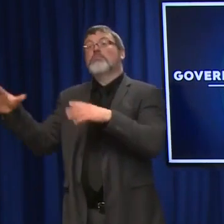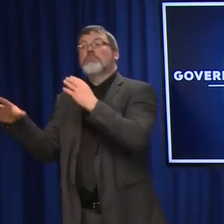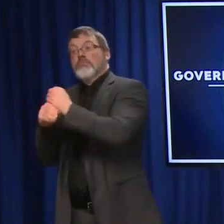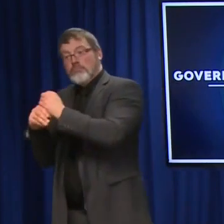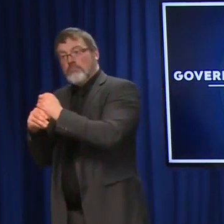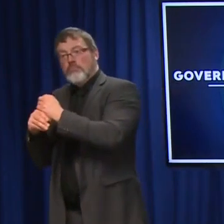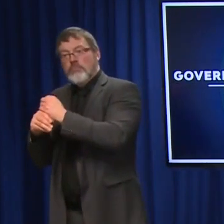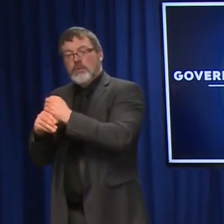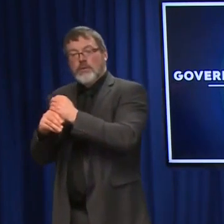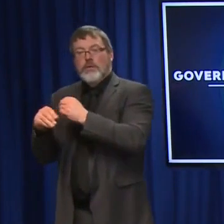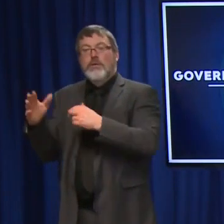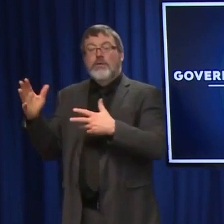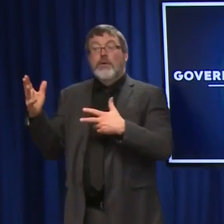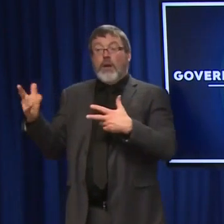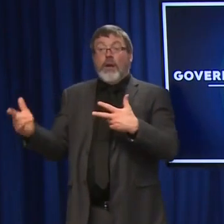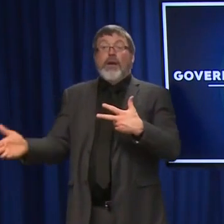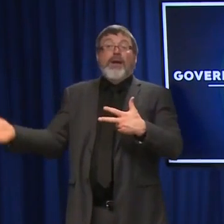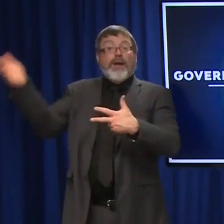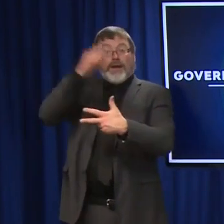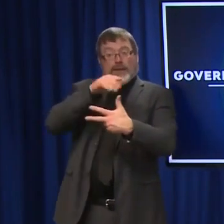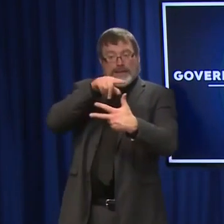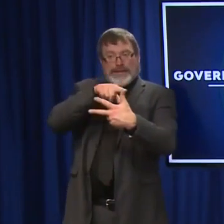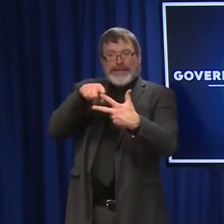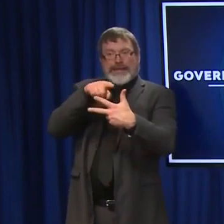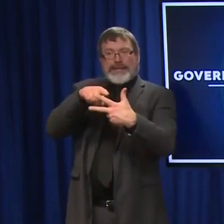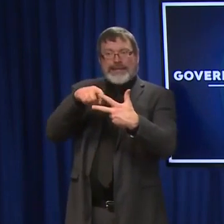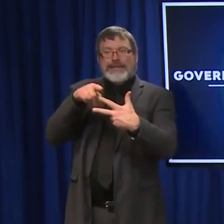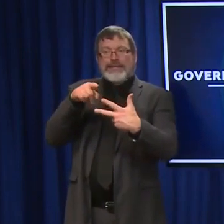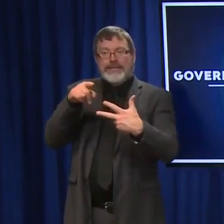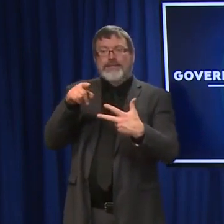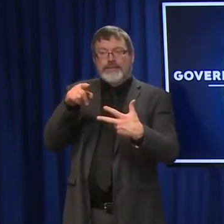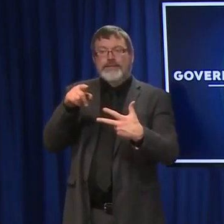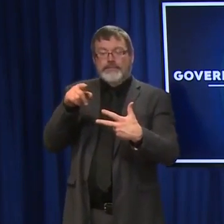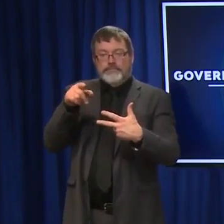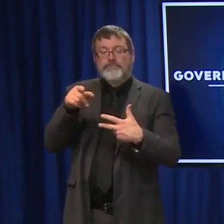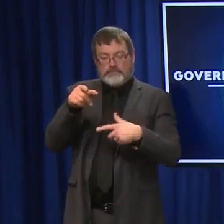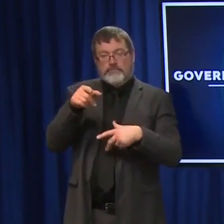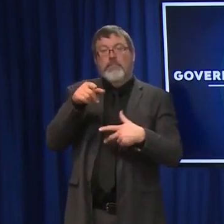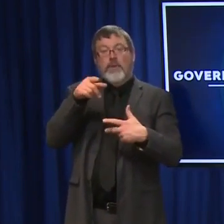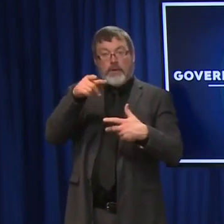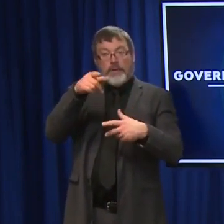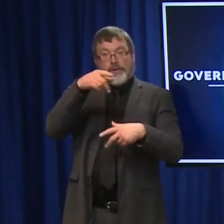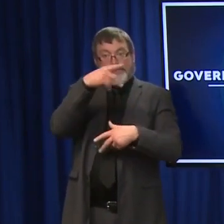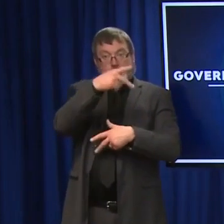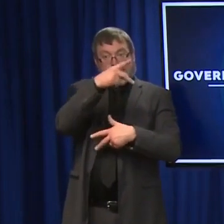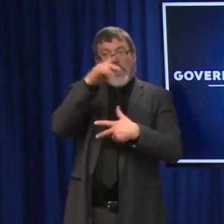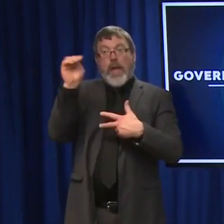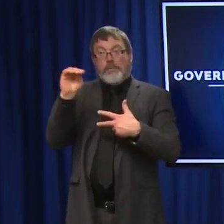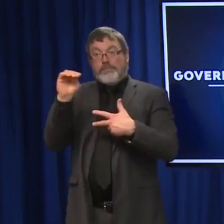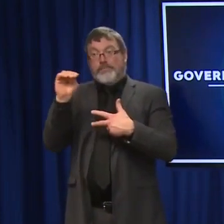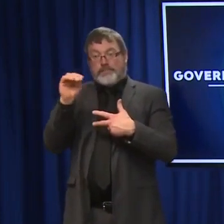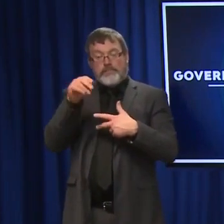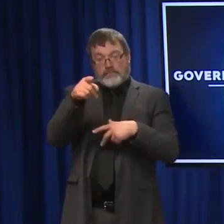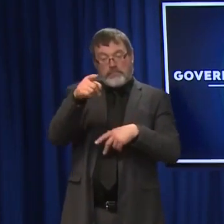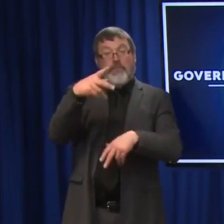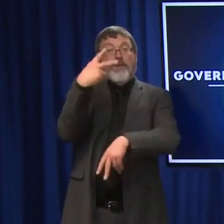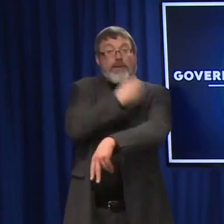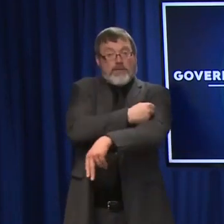four vaccines if they're moderately or severely immunocompromised, right? So these are different vaccines. They have different